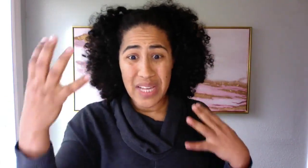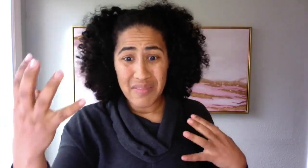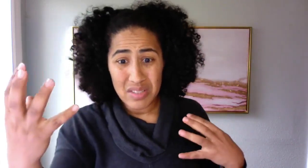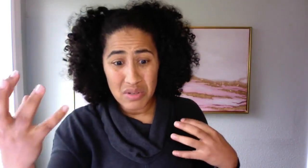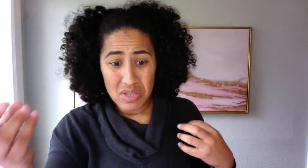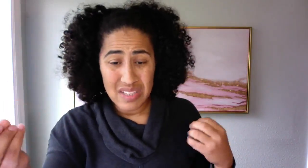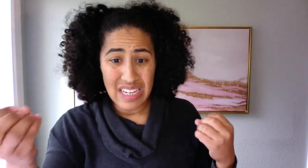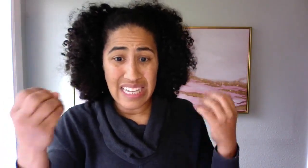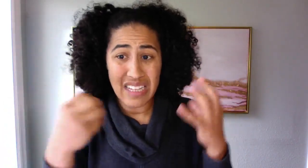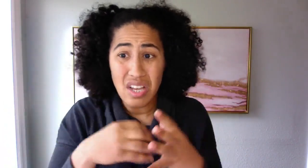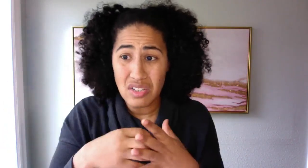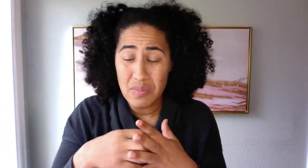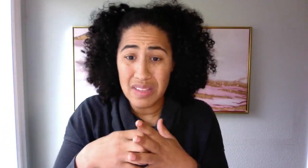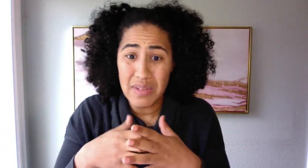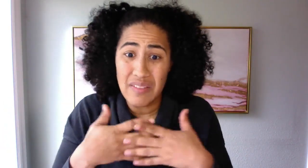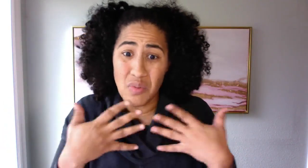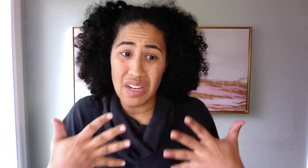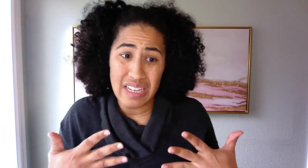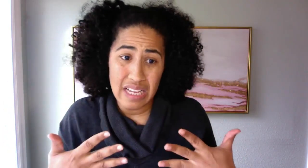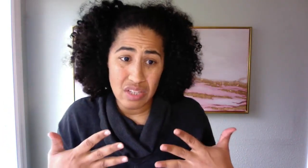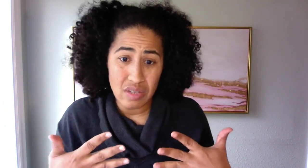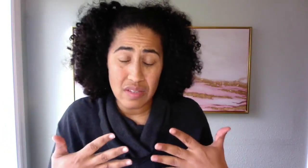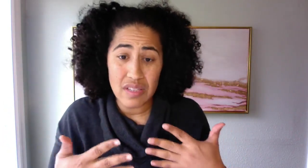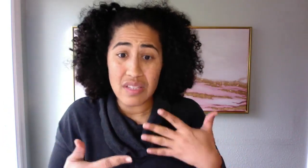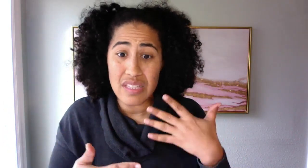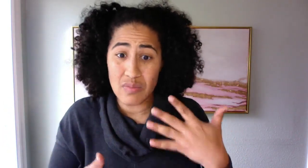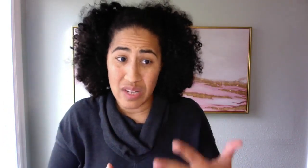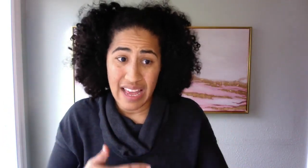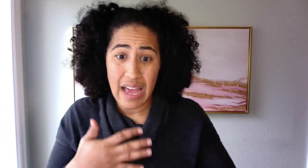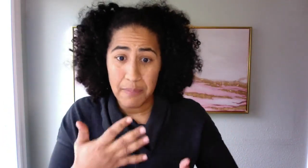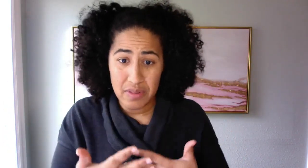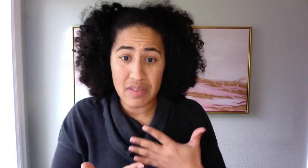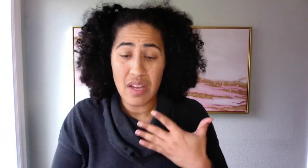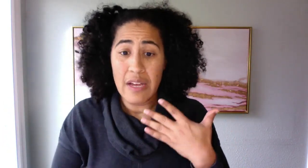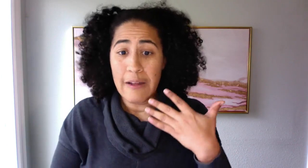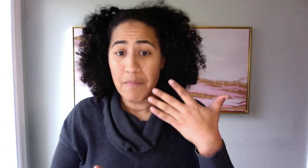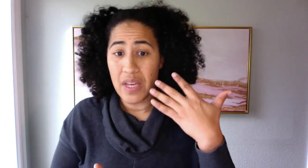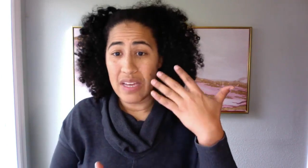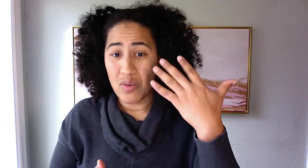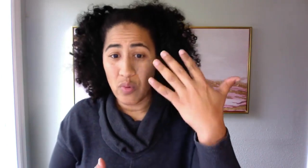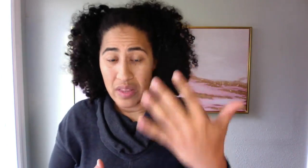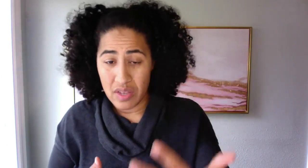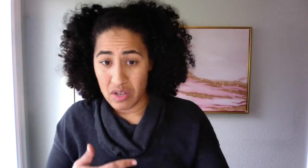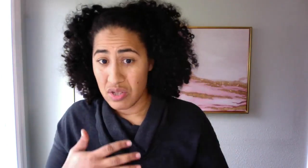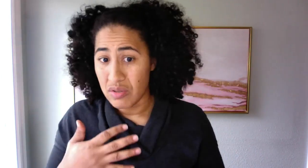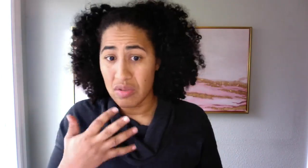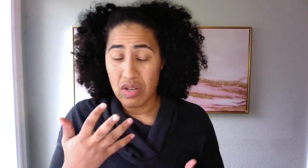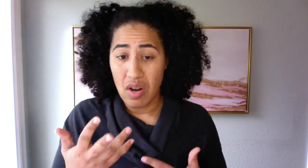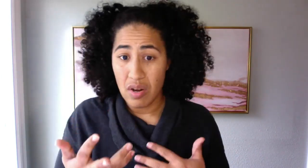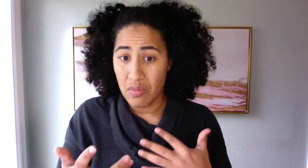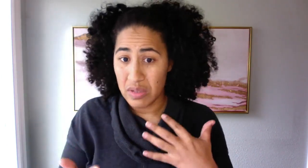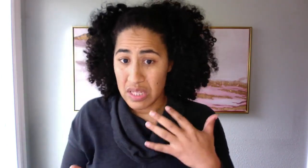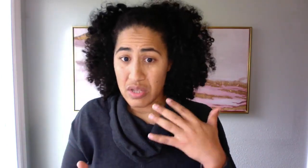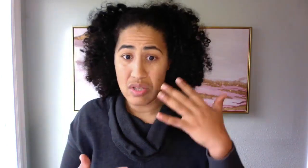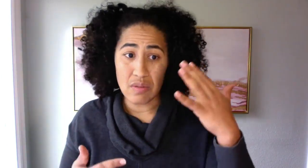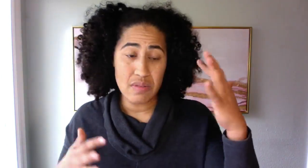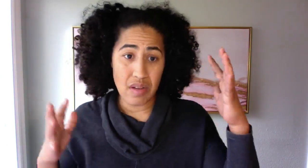have solutions and I can't talk to you about them. have to walk on eggshells. And this is what happens with our children, our relationships, our